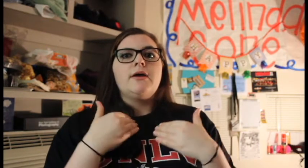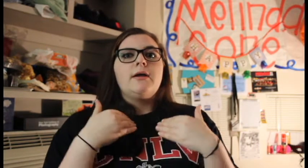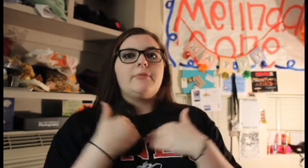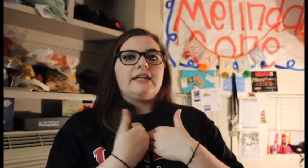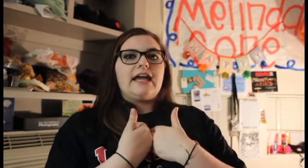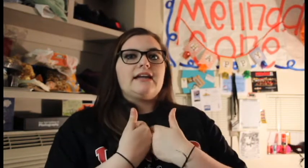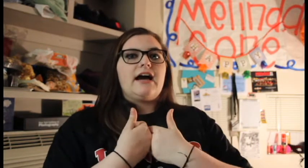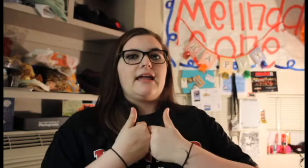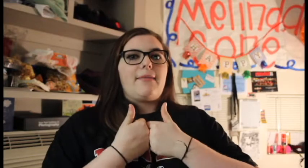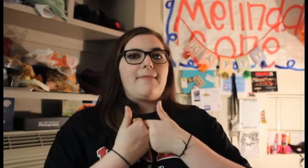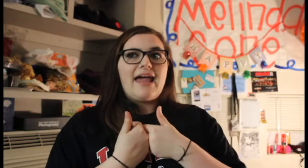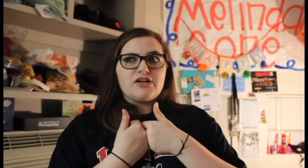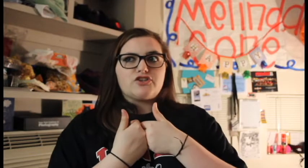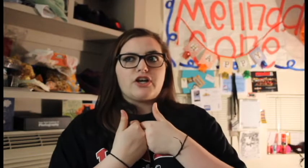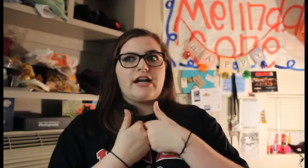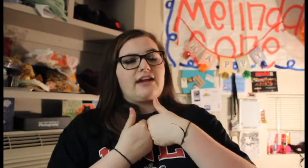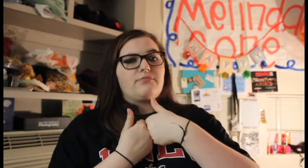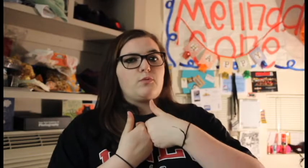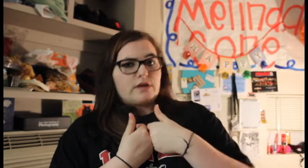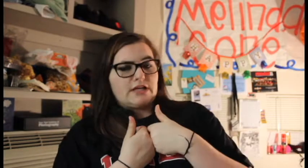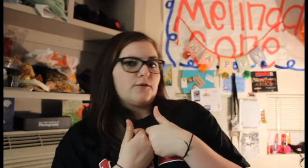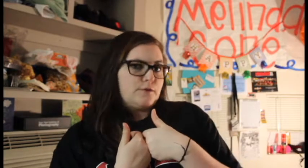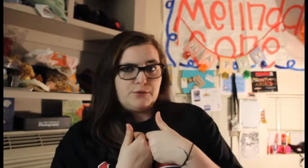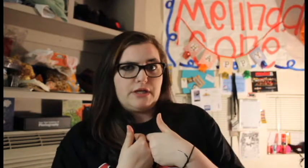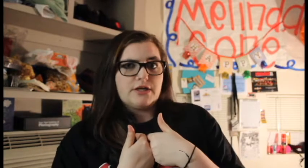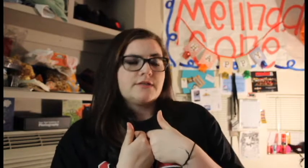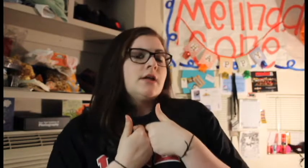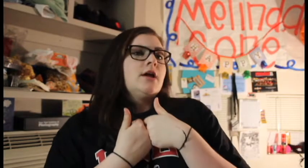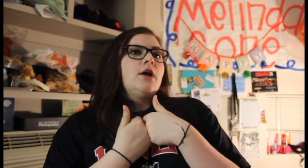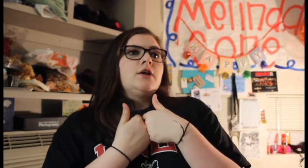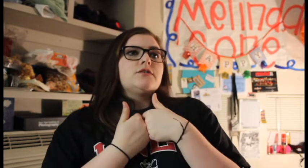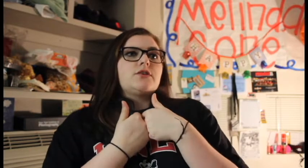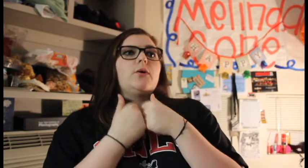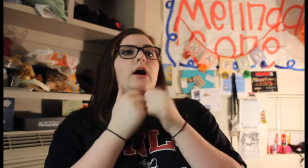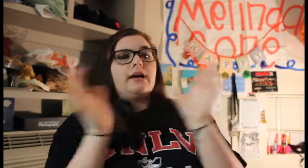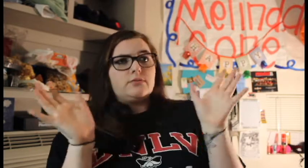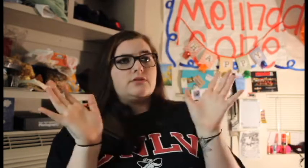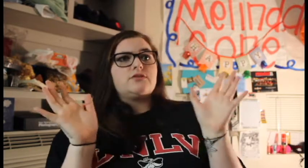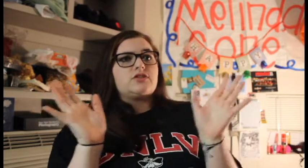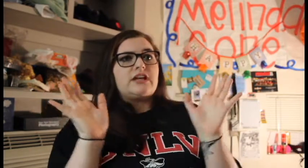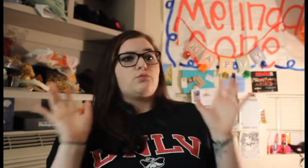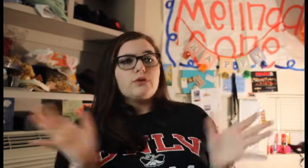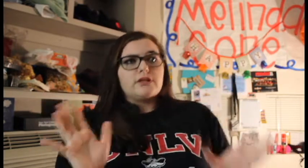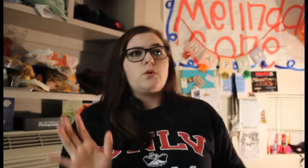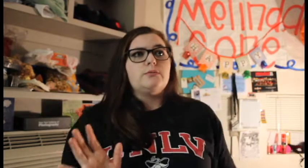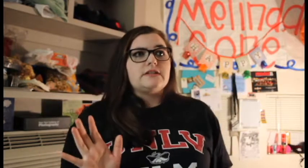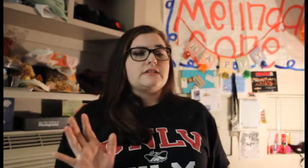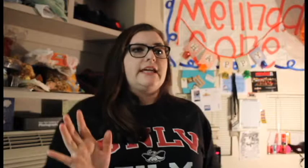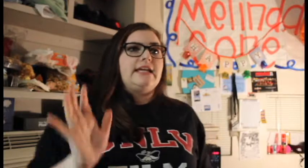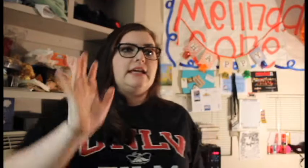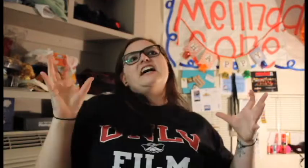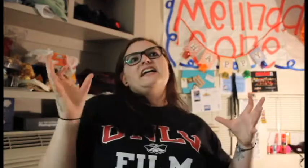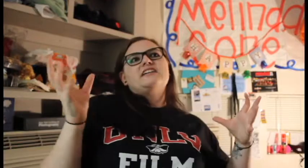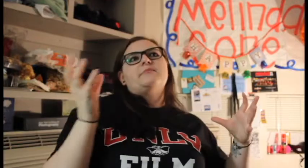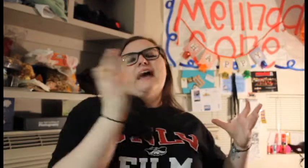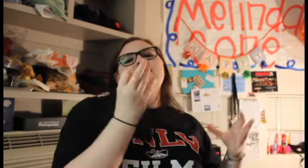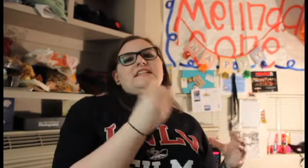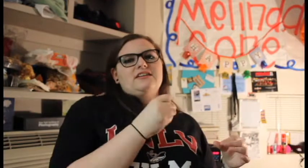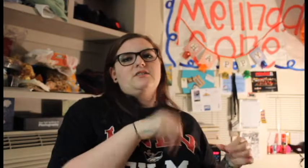but yet I am a manager and I've been working here for two years. So I was just getting really annoyed with this lady. I ended up having to sell the